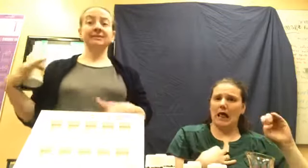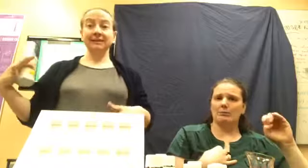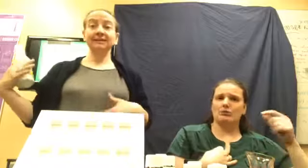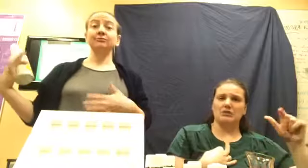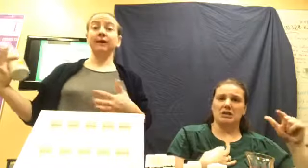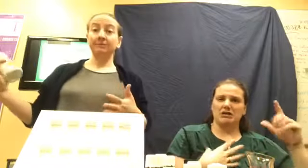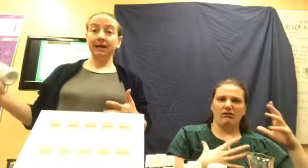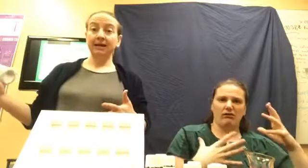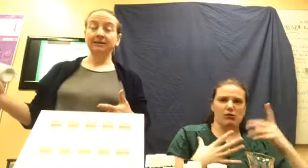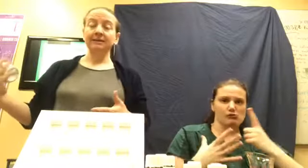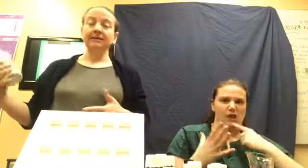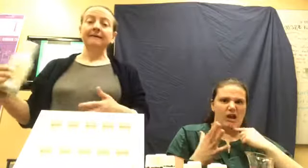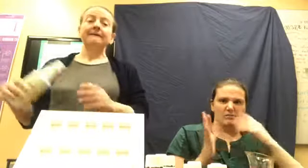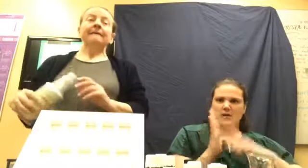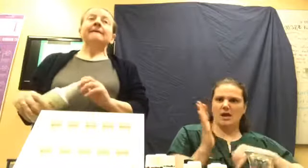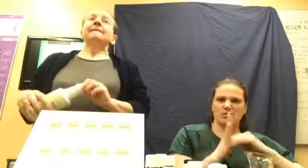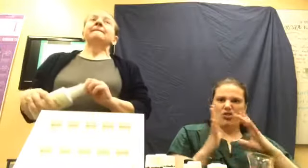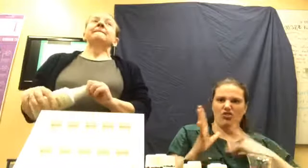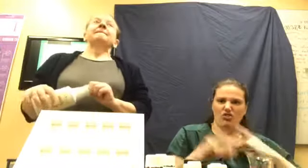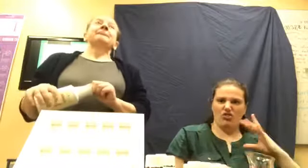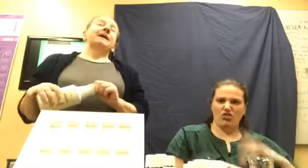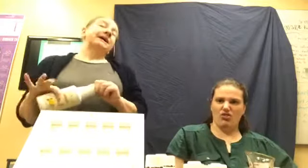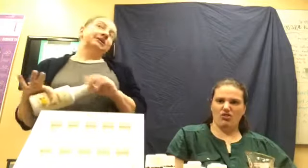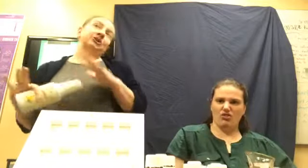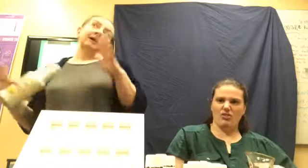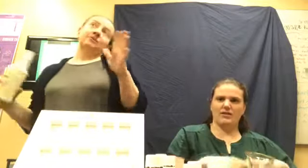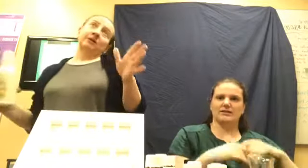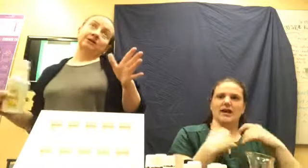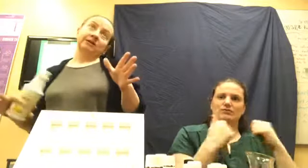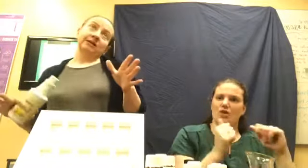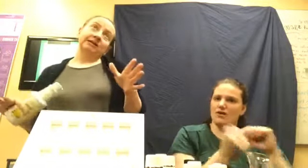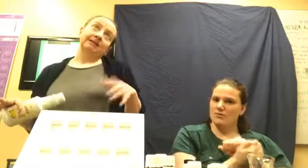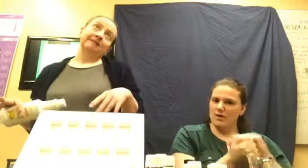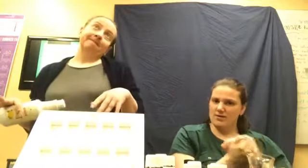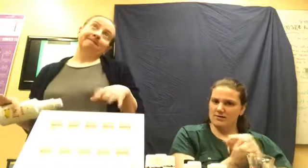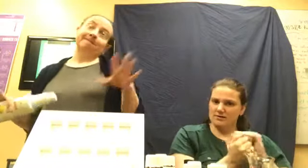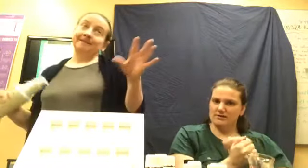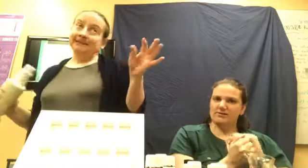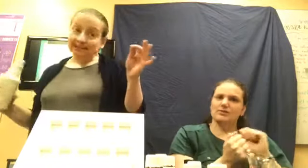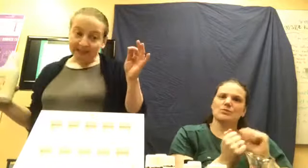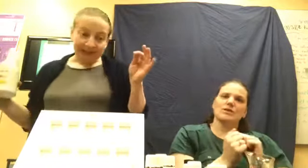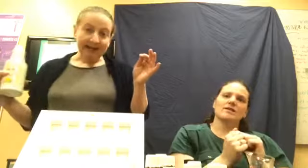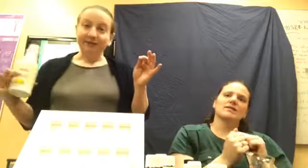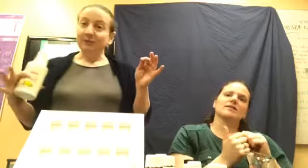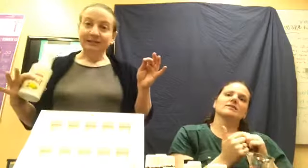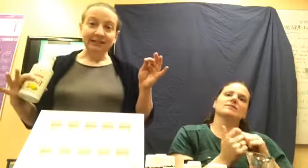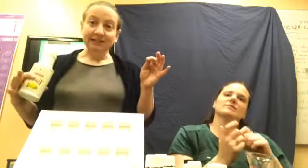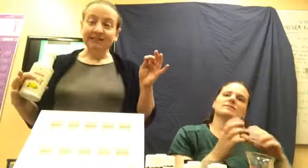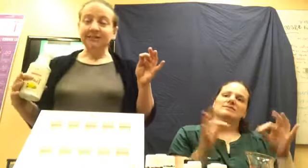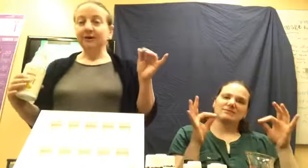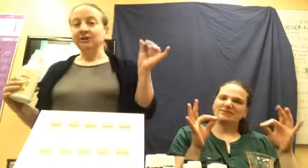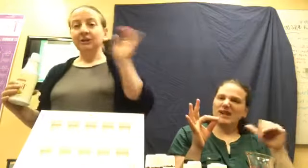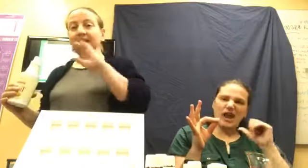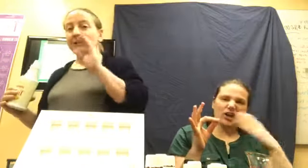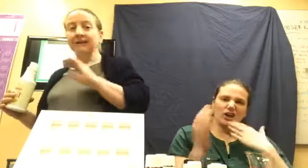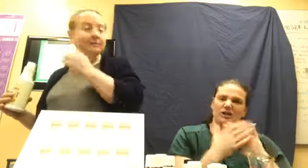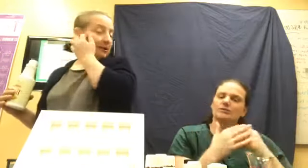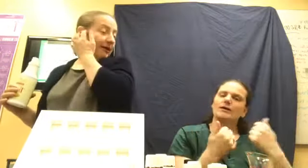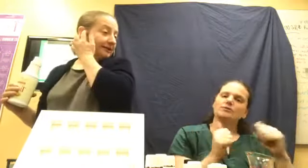see this red paint. I tried washing it, took it out. It wasn't good. So I tried another product